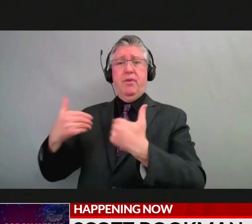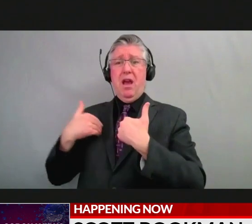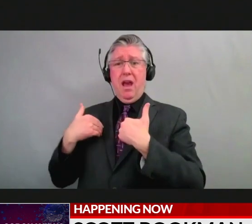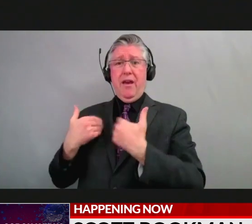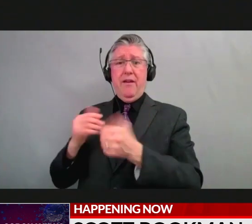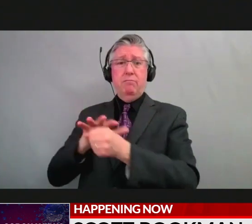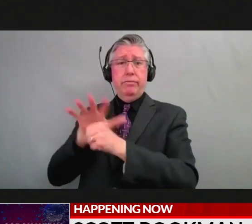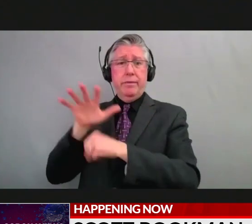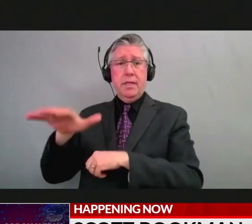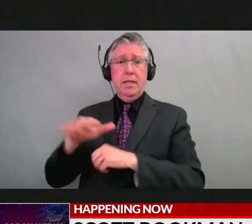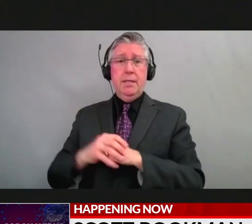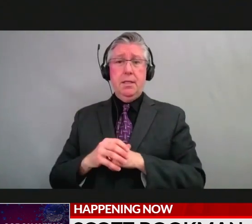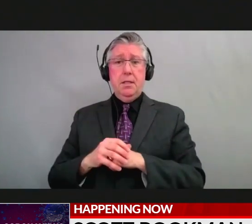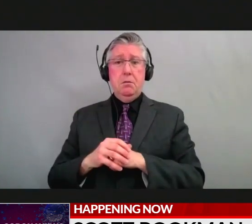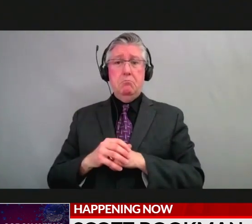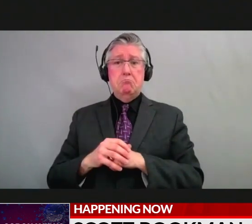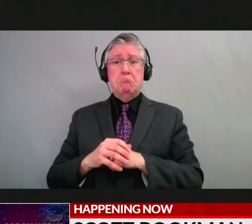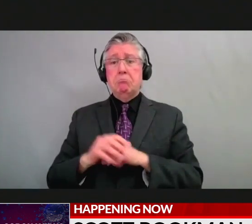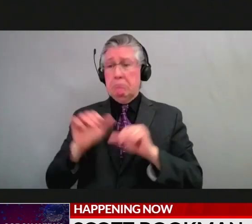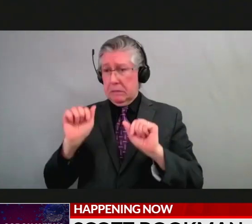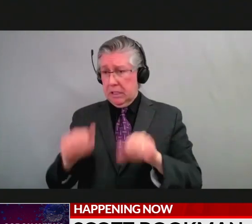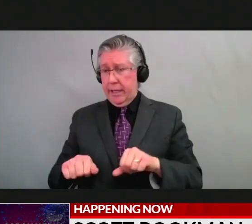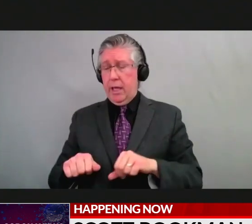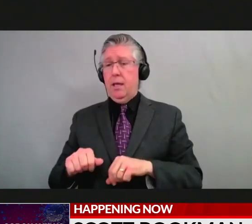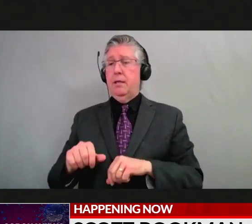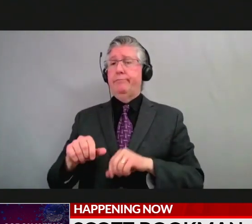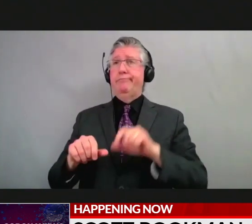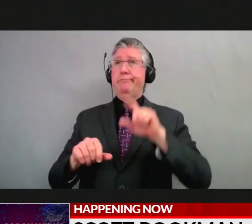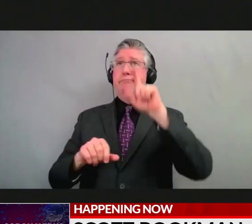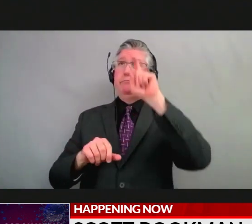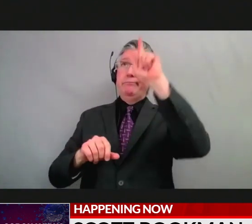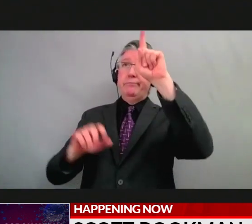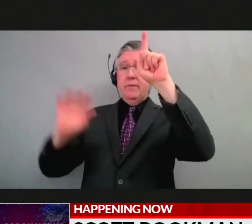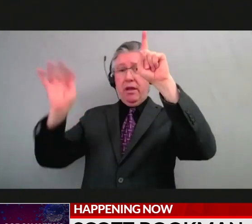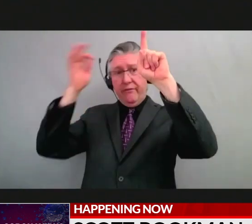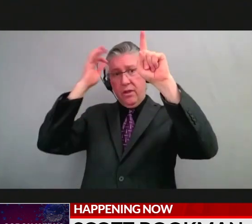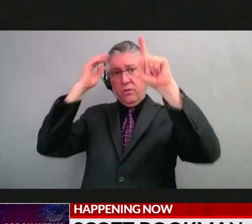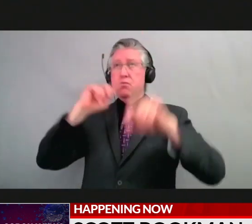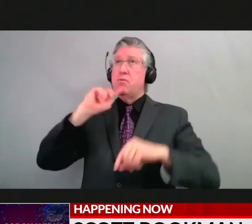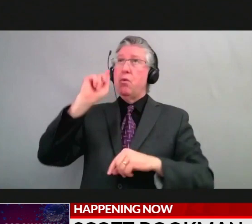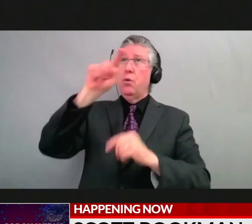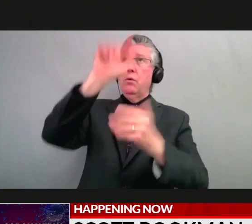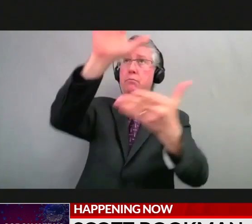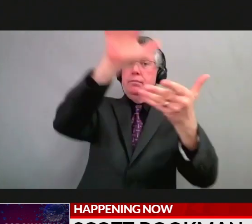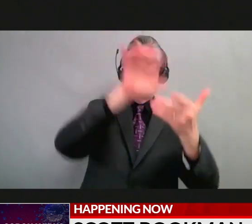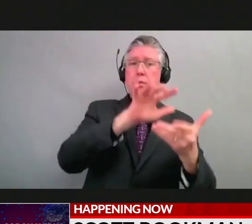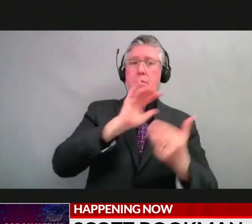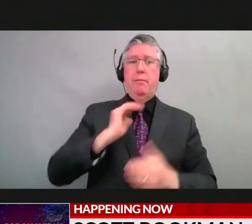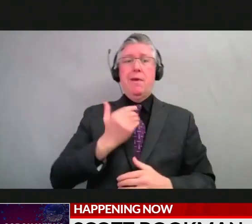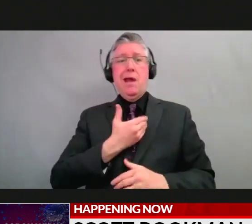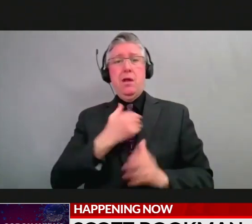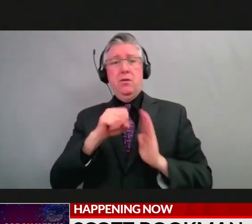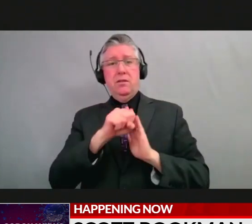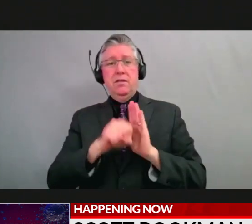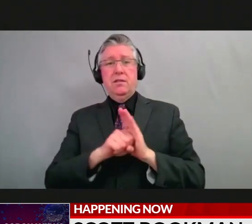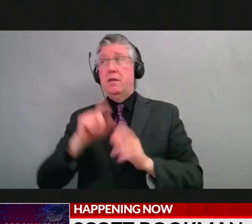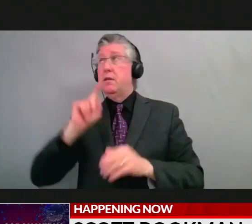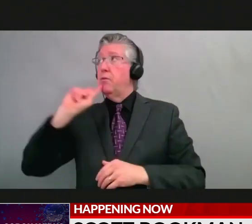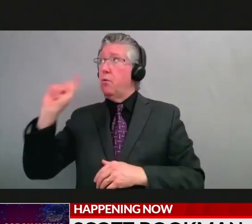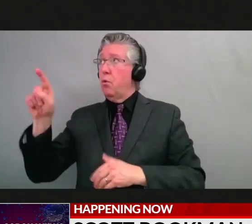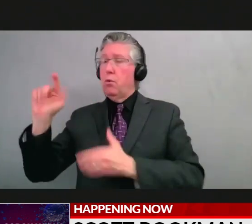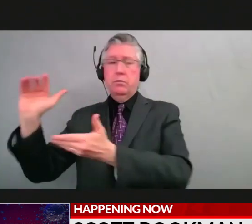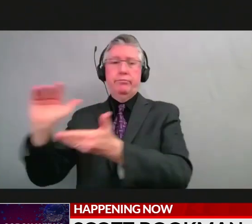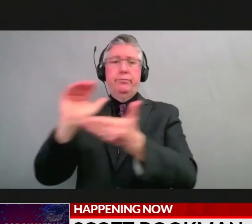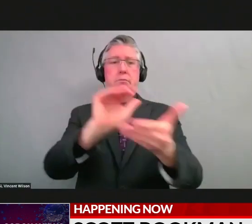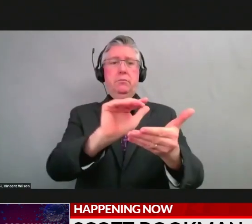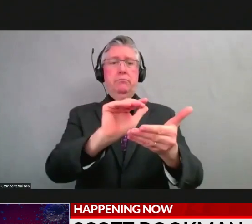ability to have them on hand either through the federal program or through our program so that they have this test at their disposal when they need it.